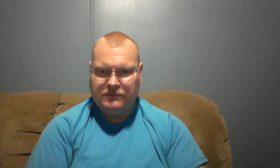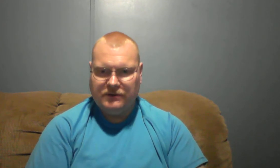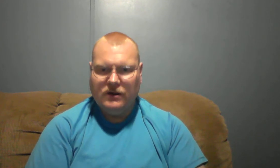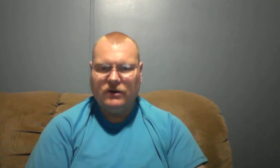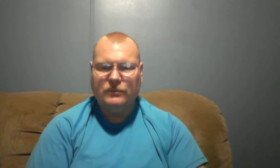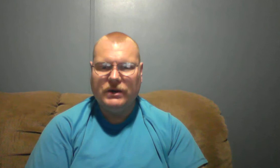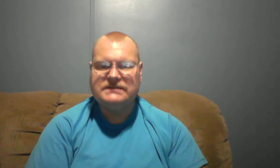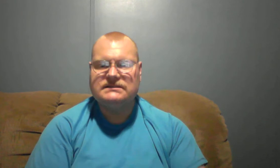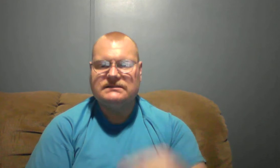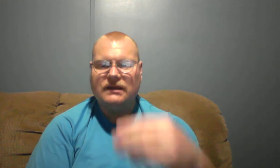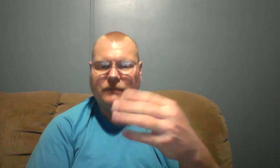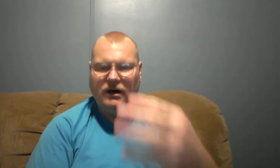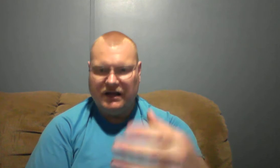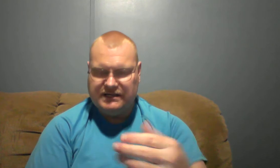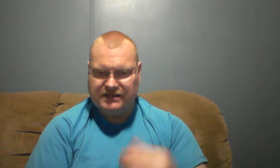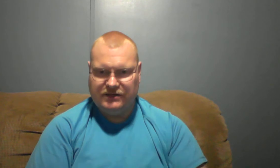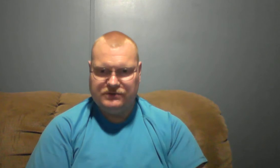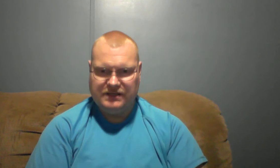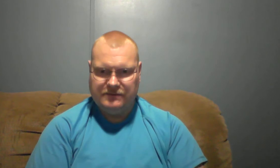or impresses upon us to do something?